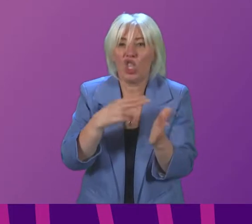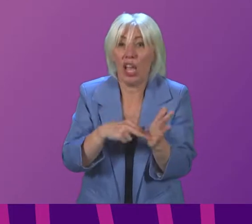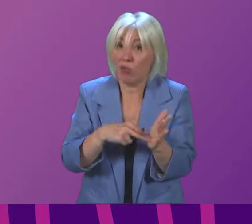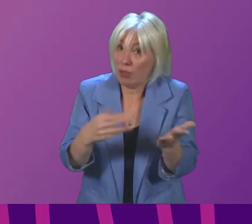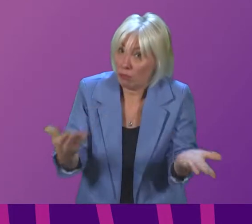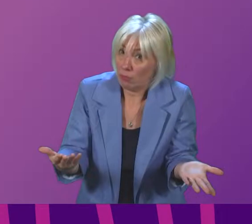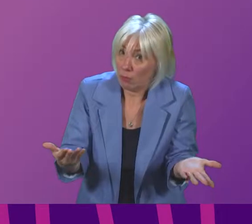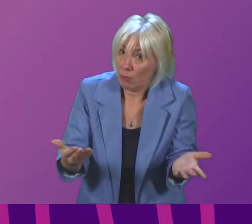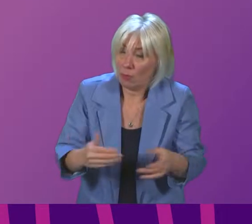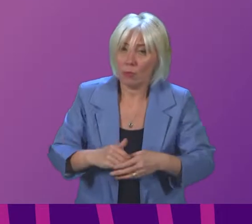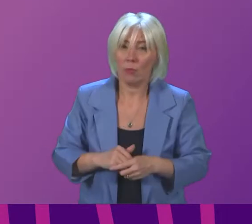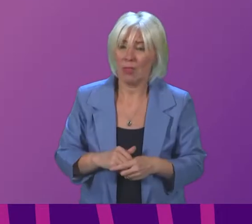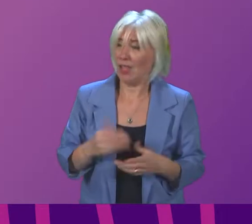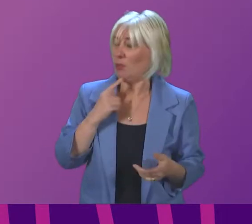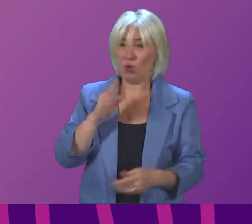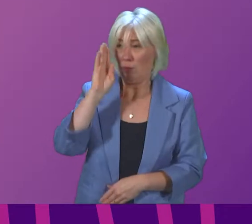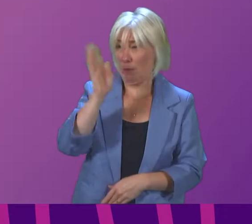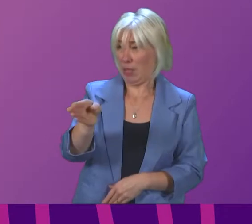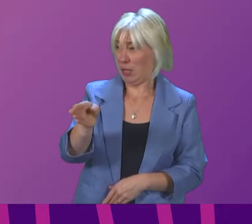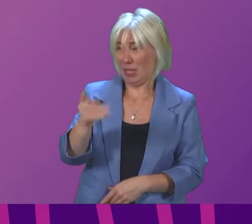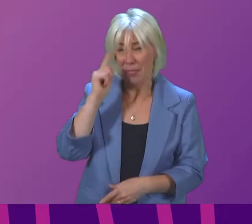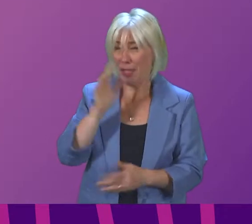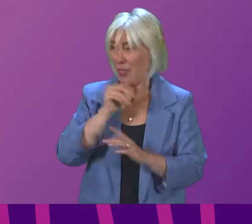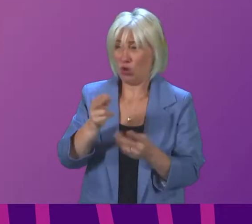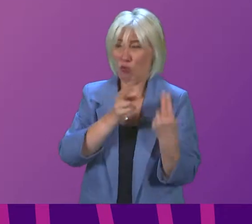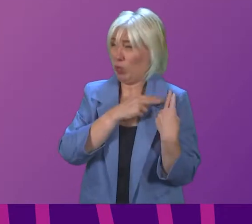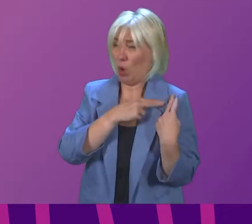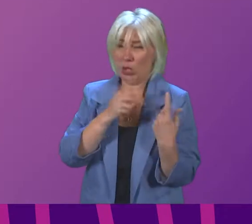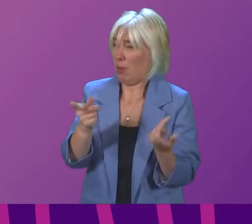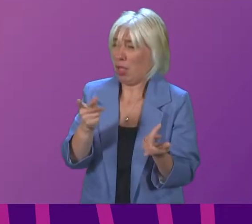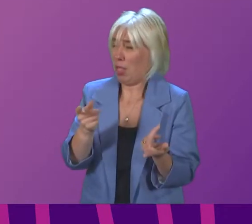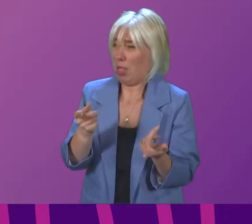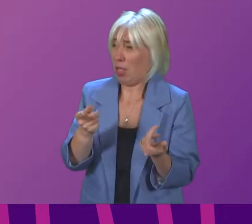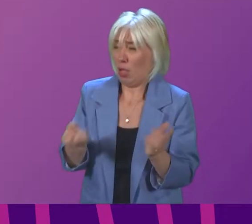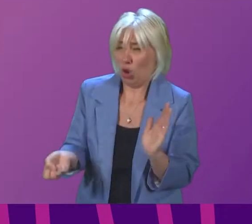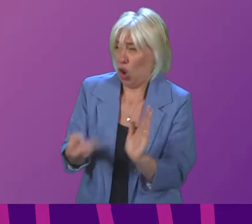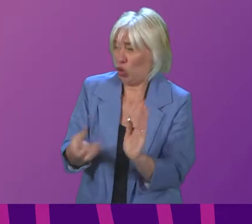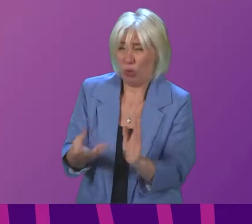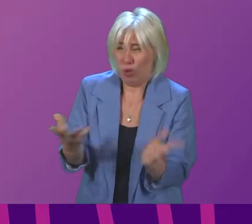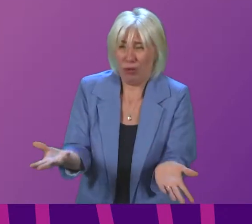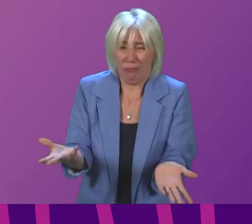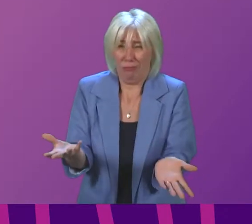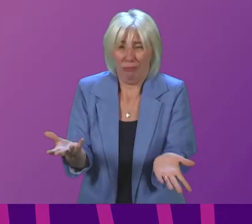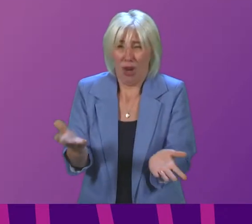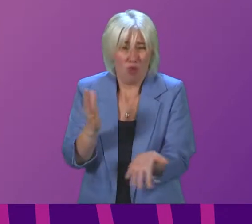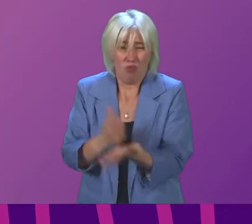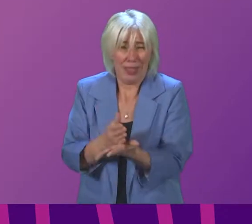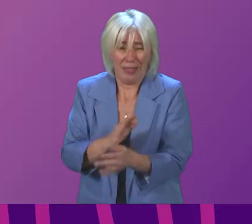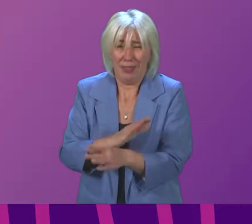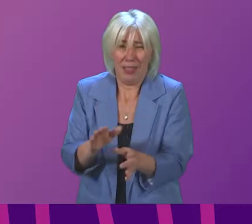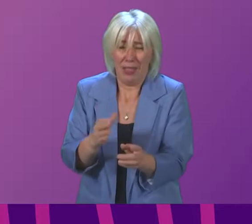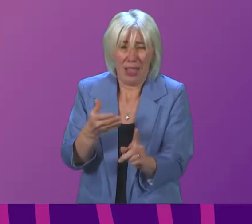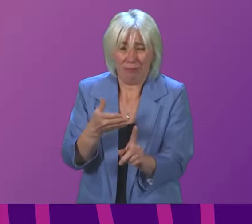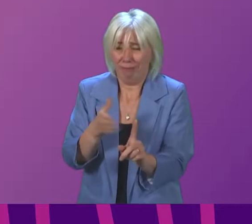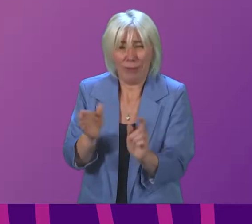I am just going to be blunt I think that was a deeply irresponsible contribution and not only irresponsible because it mischaracterises